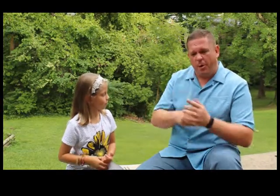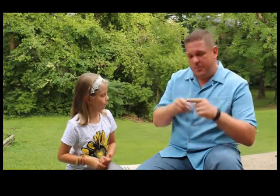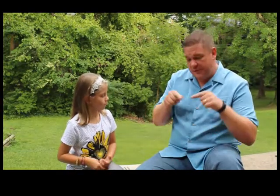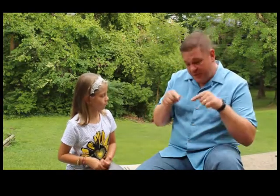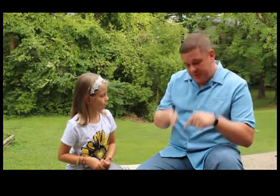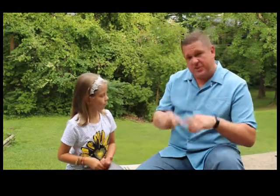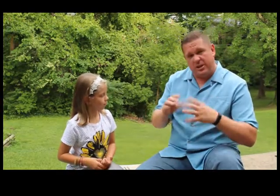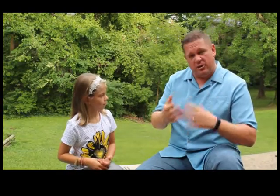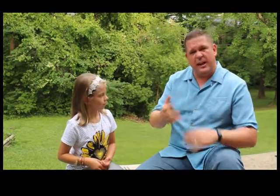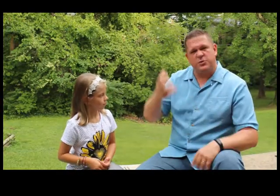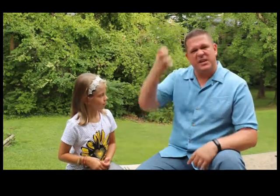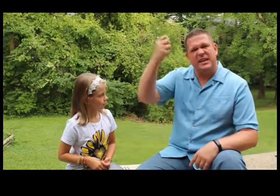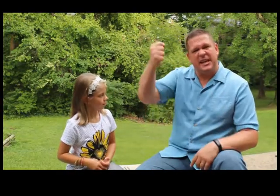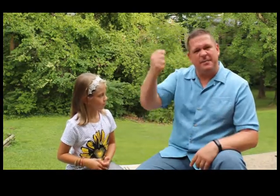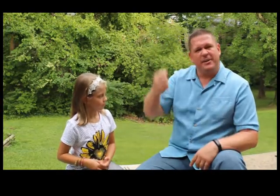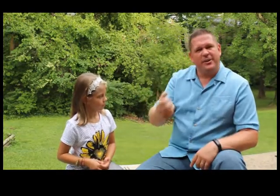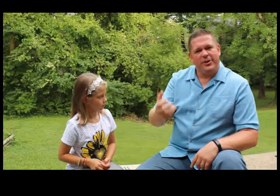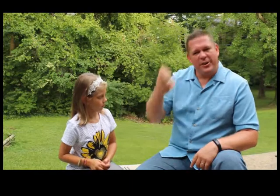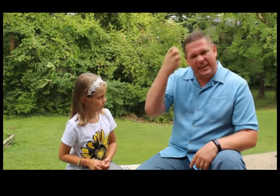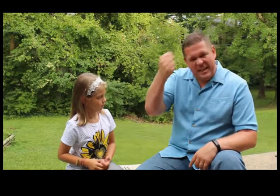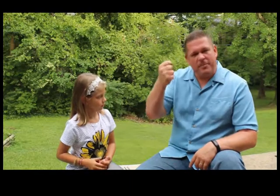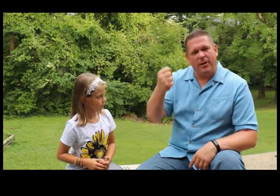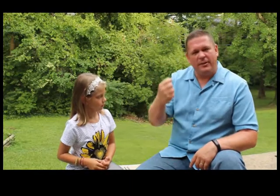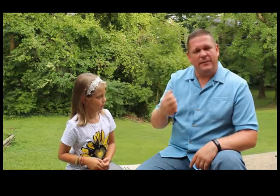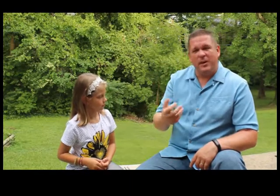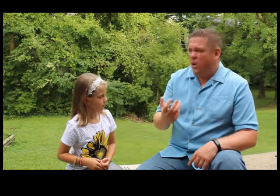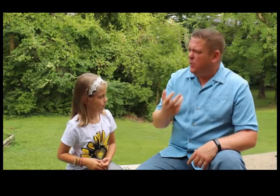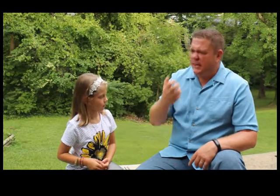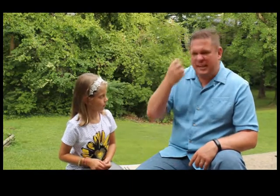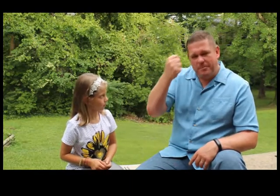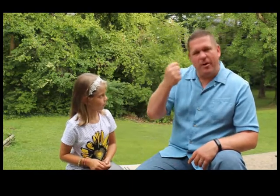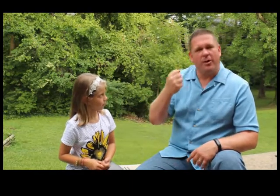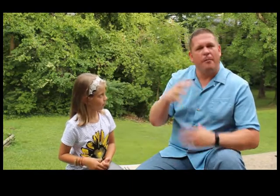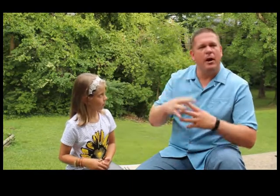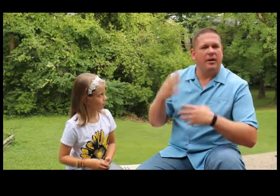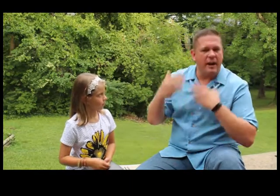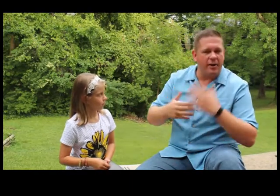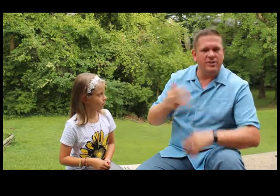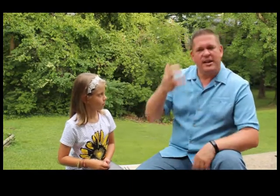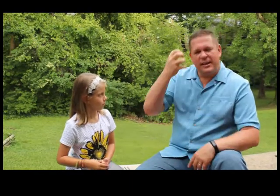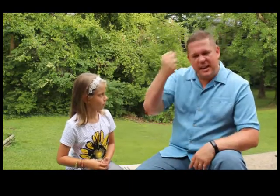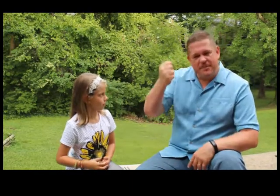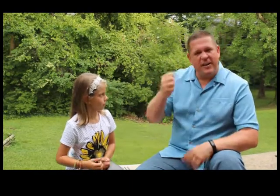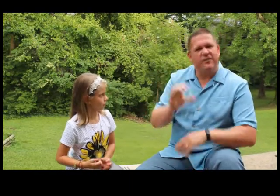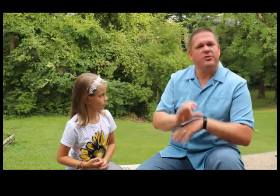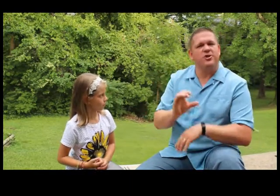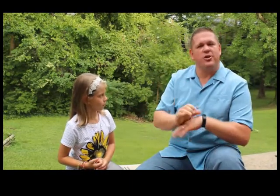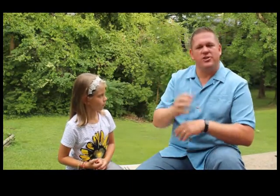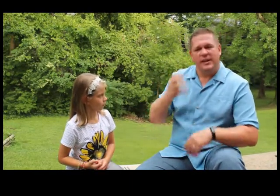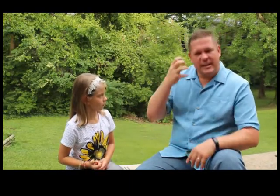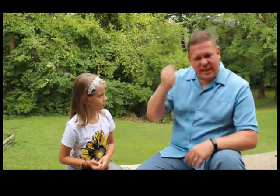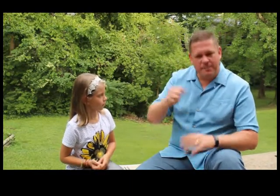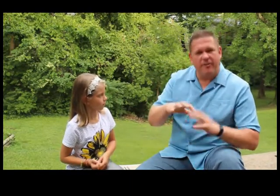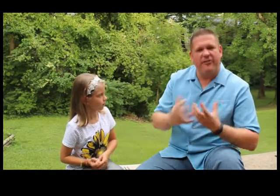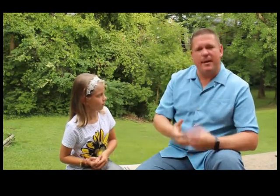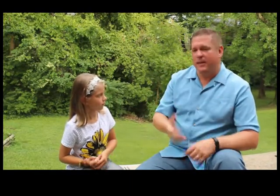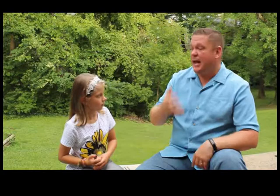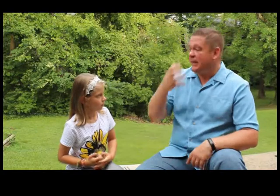purpose of this particular class, we're saying keep. We're going to keep on. We're going to keep on our American heritage. Keep faithful church. Keep our family. And